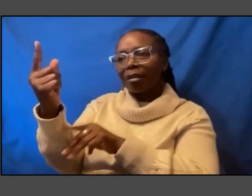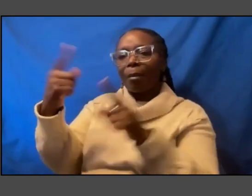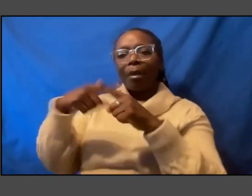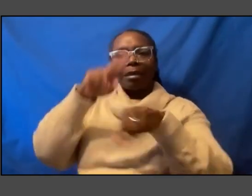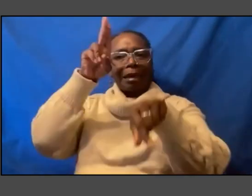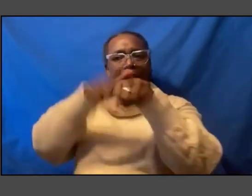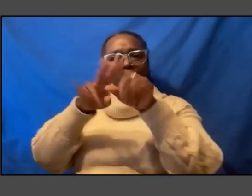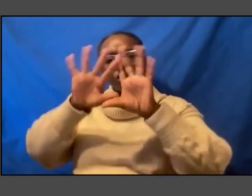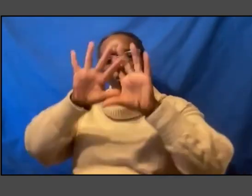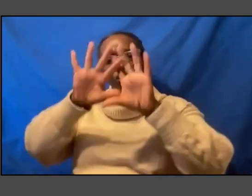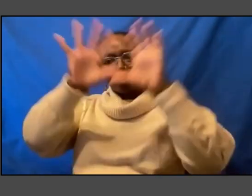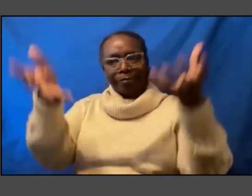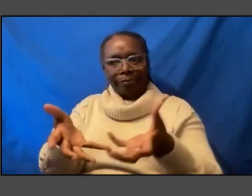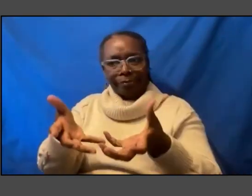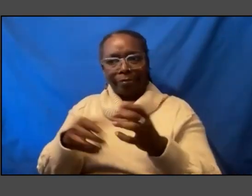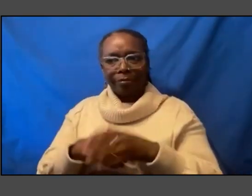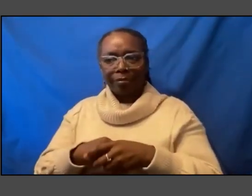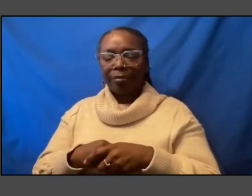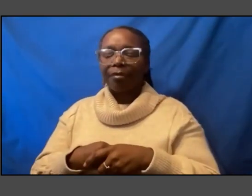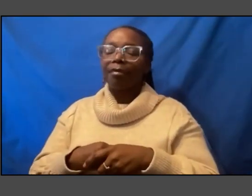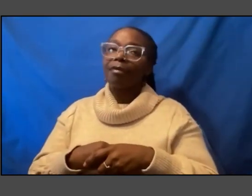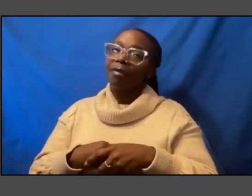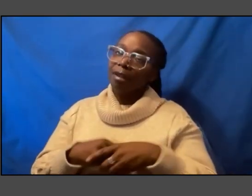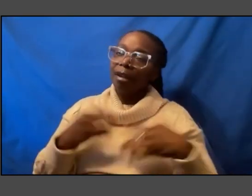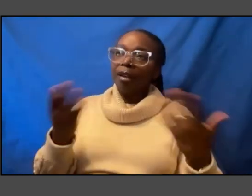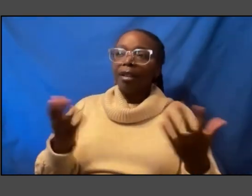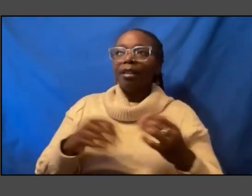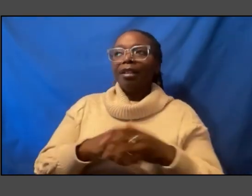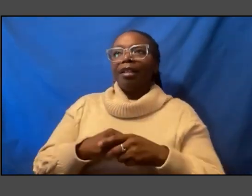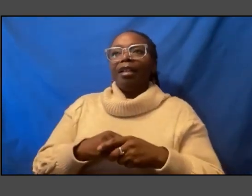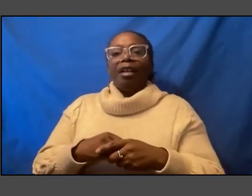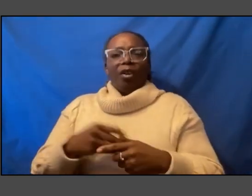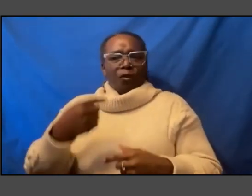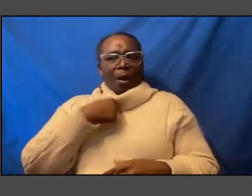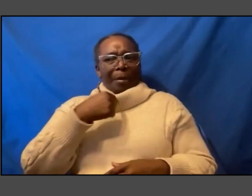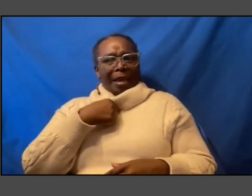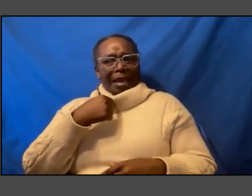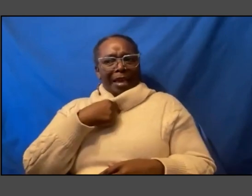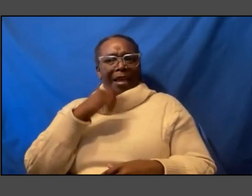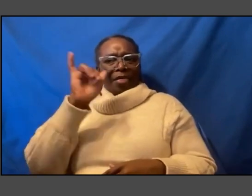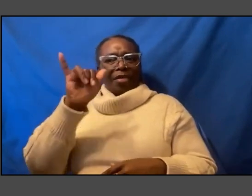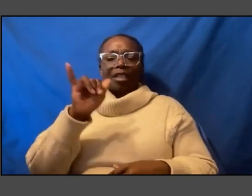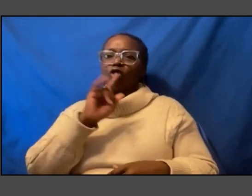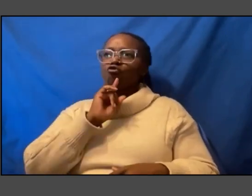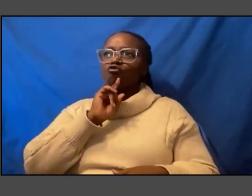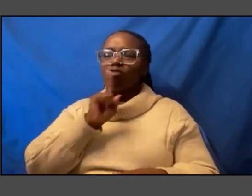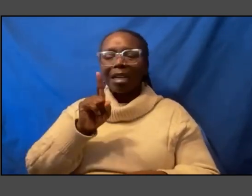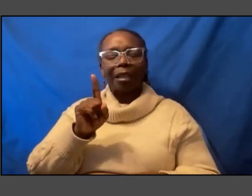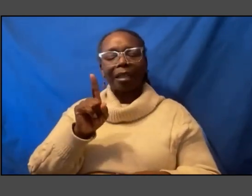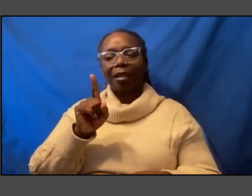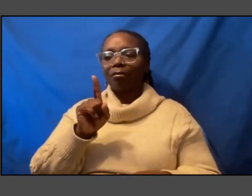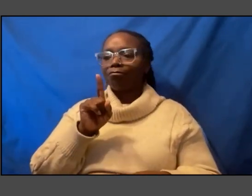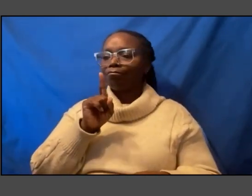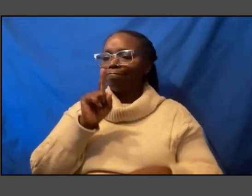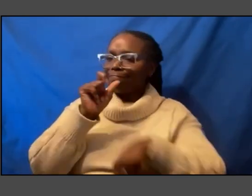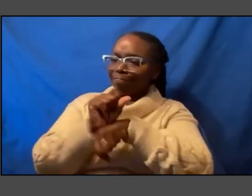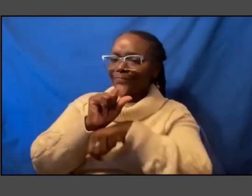you know for me um this is really the quintessential question right um when we built the museum there were really two